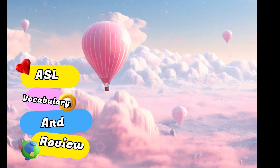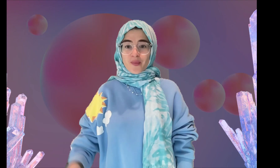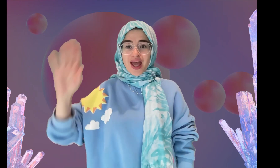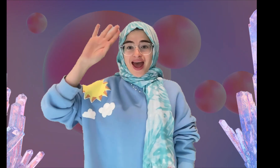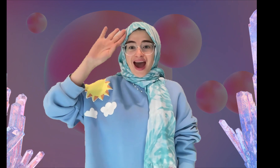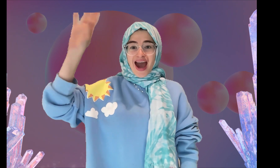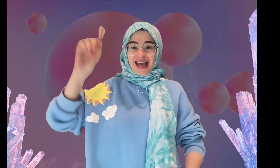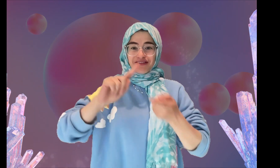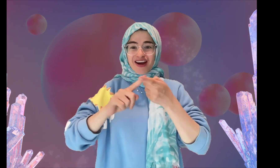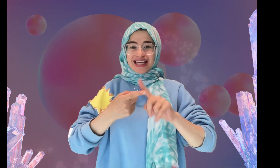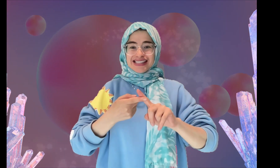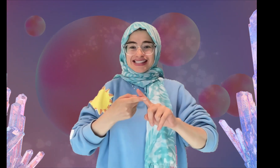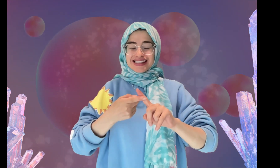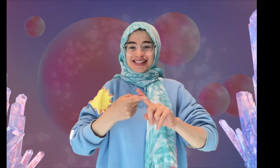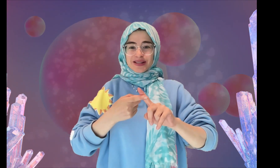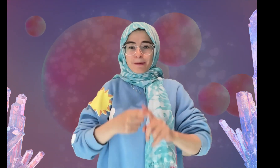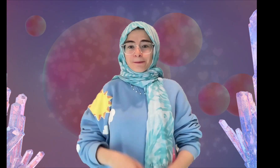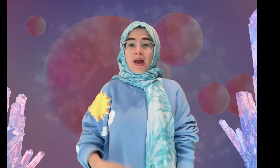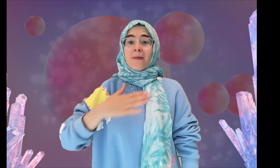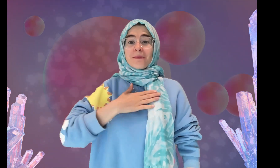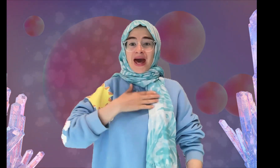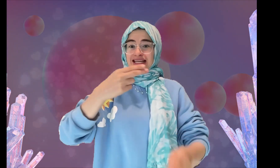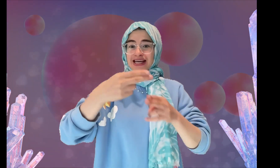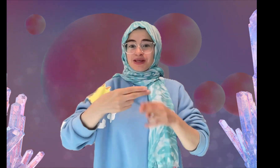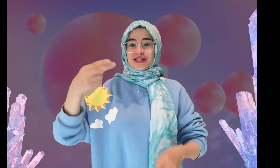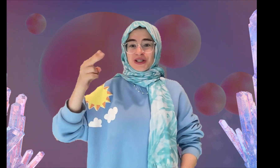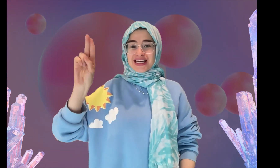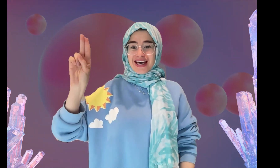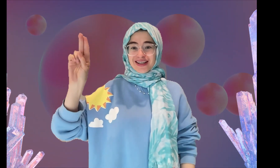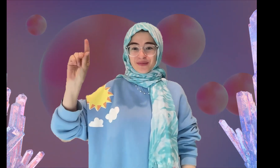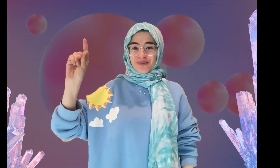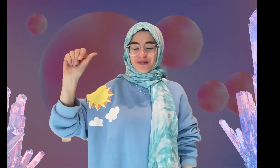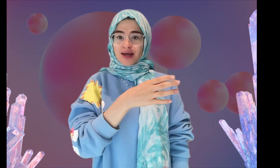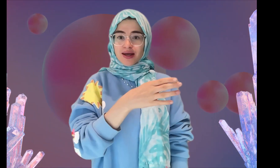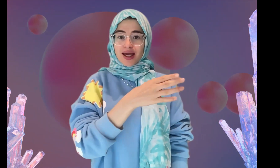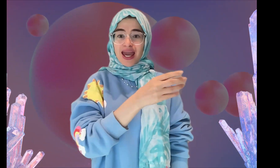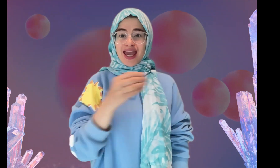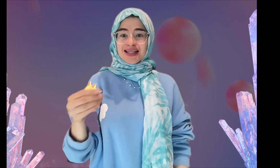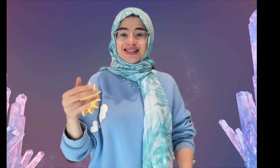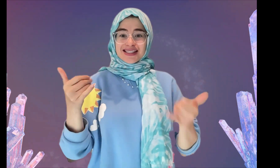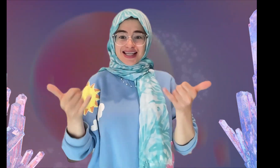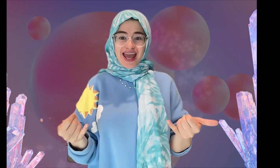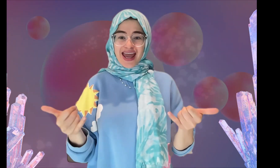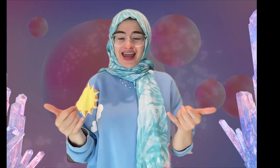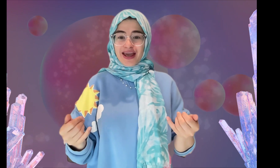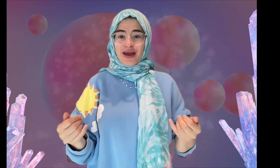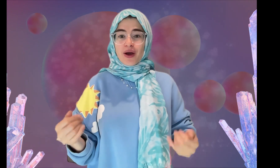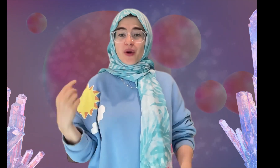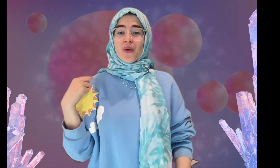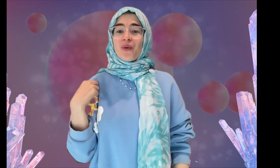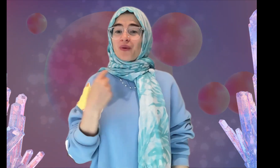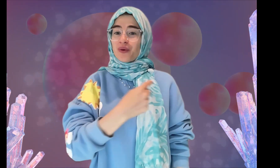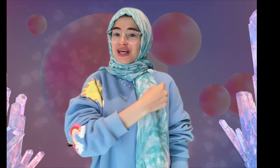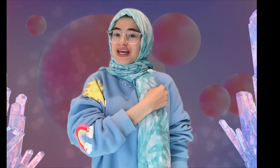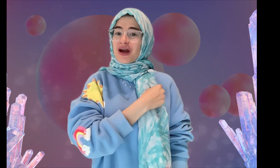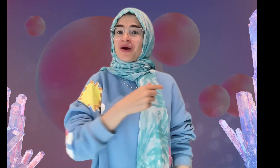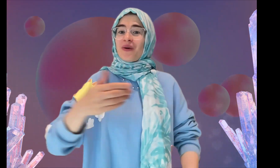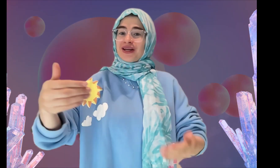Hi friends! My name is Hoda and today we are going